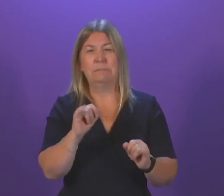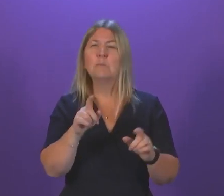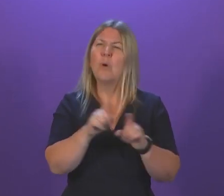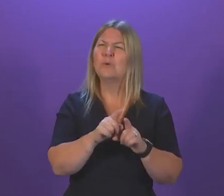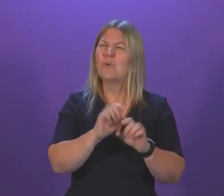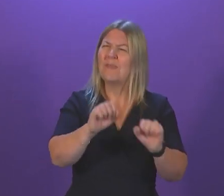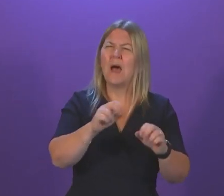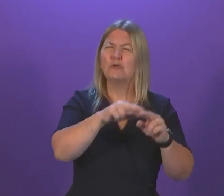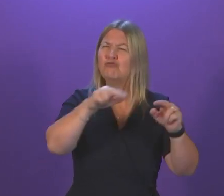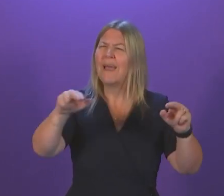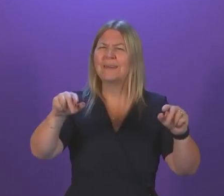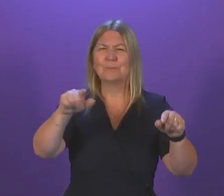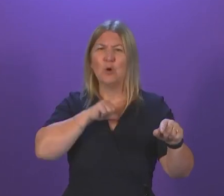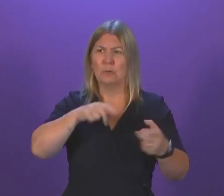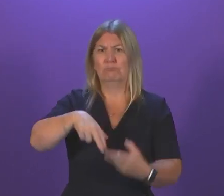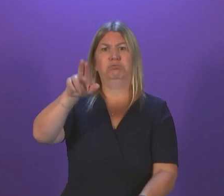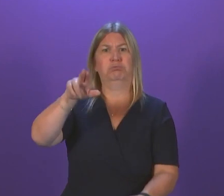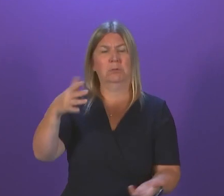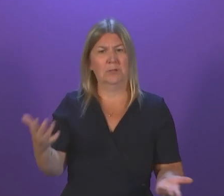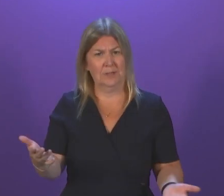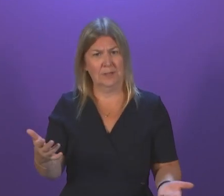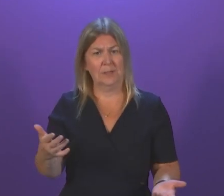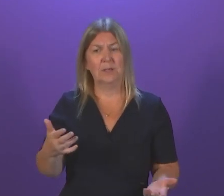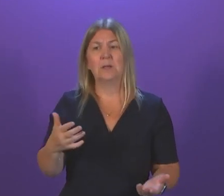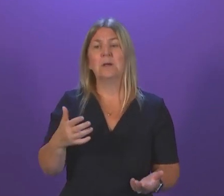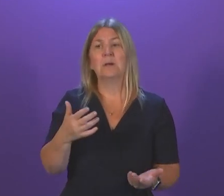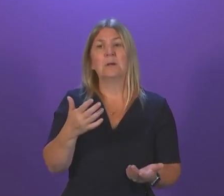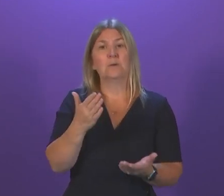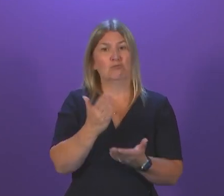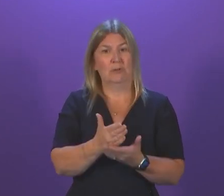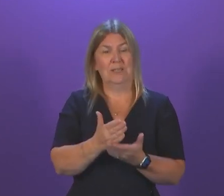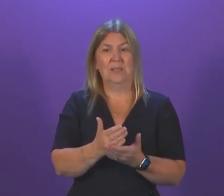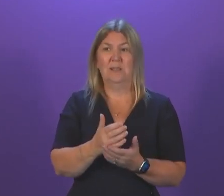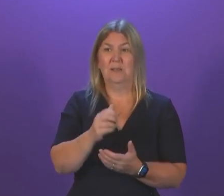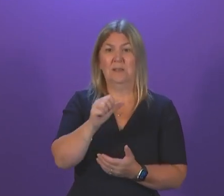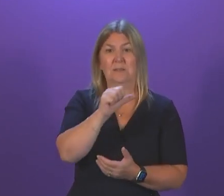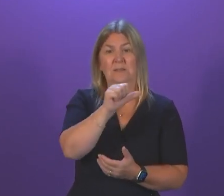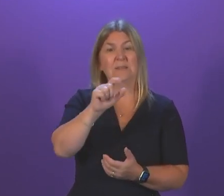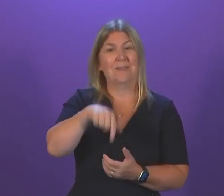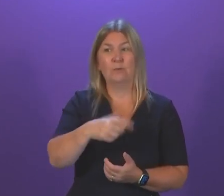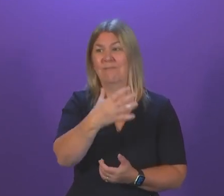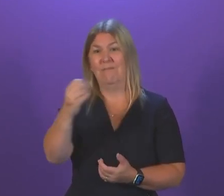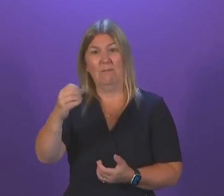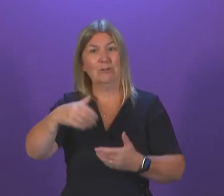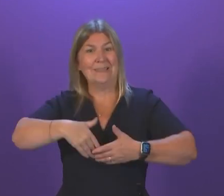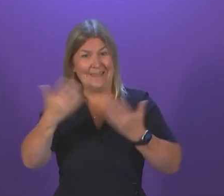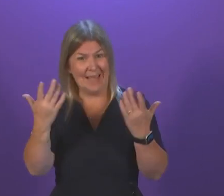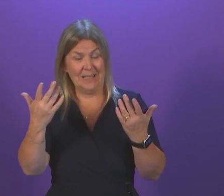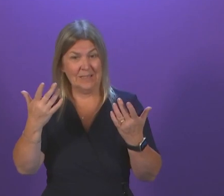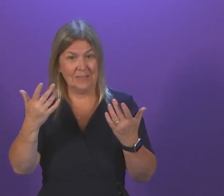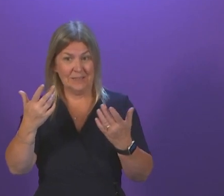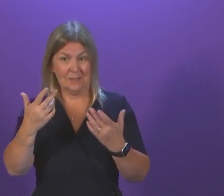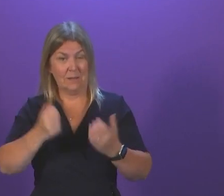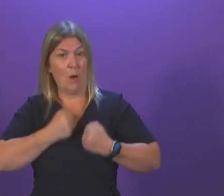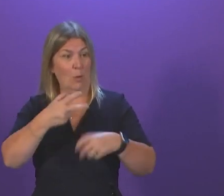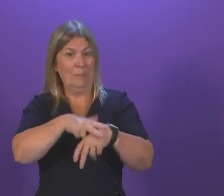us as well. It's no surprise, therefore, that six and a half thousand days were lost last year due to our officers being attacked and assaulted.